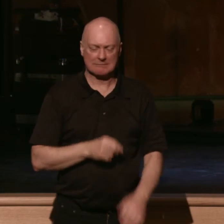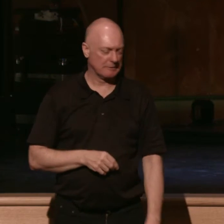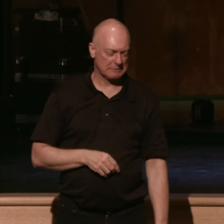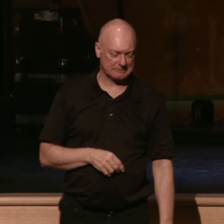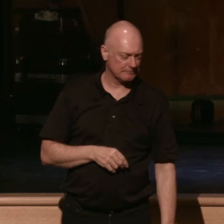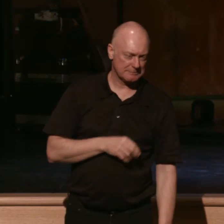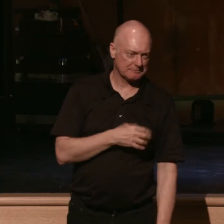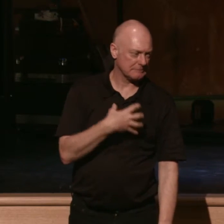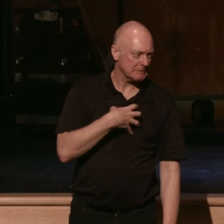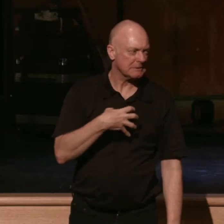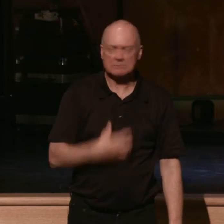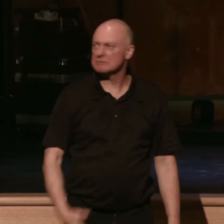You know what that's like?